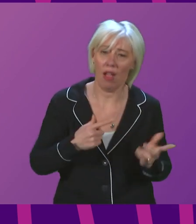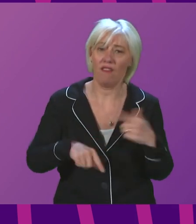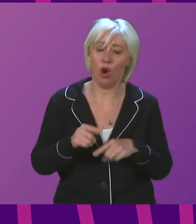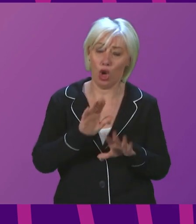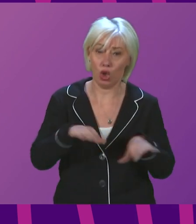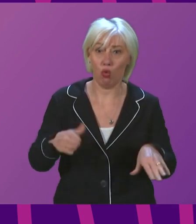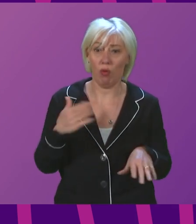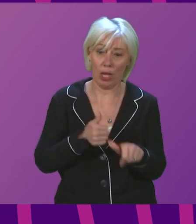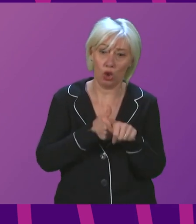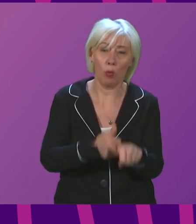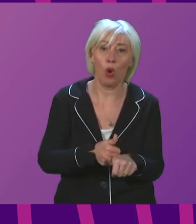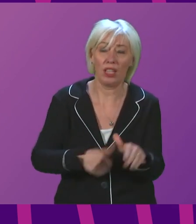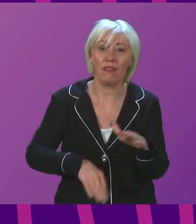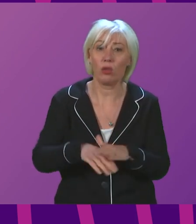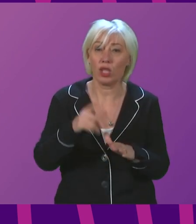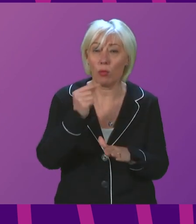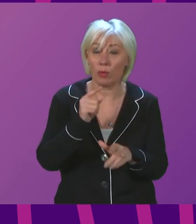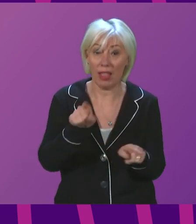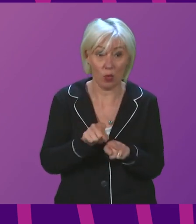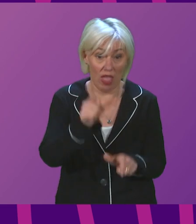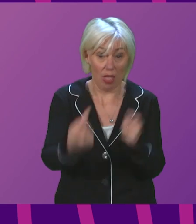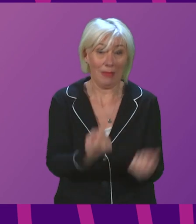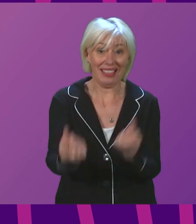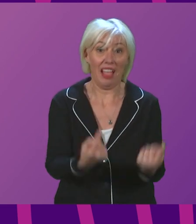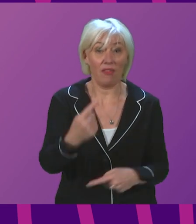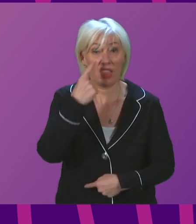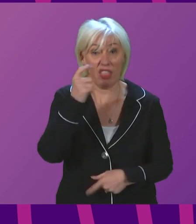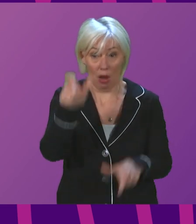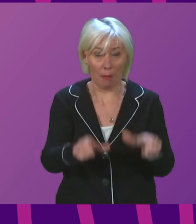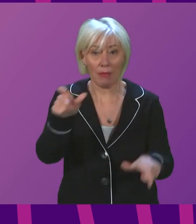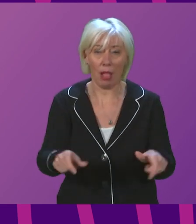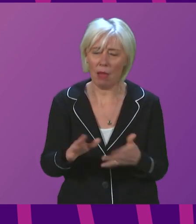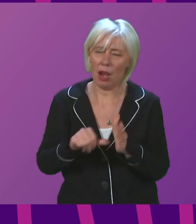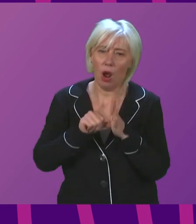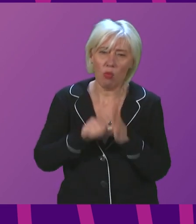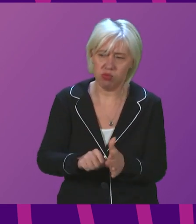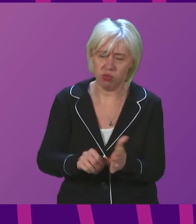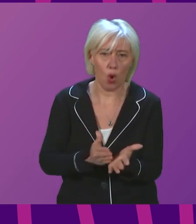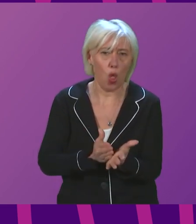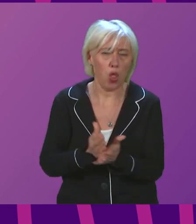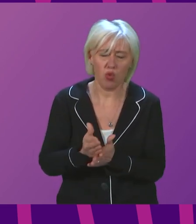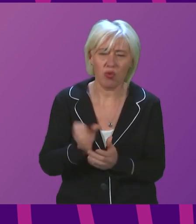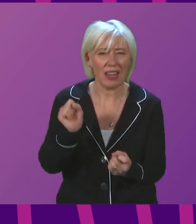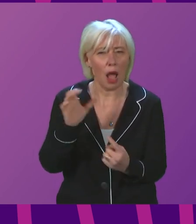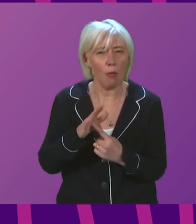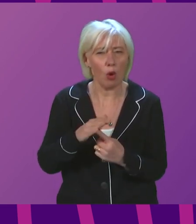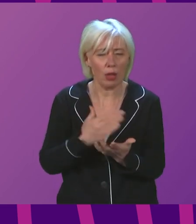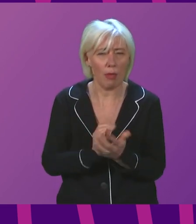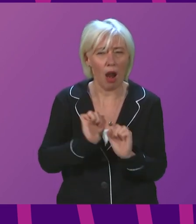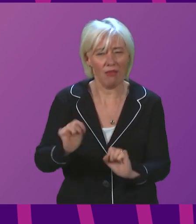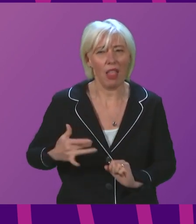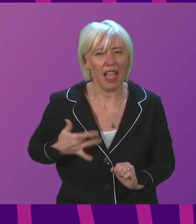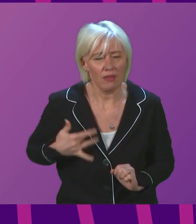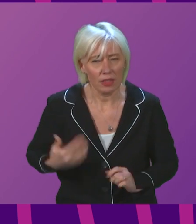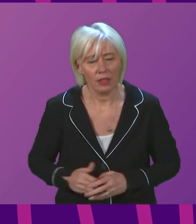and indeed to children and young people themselves for the tough times that they continue to endure at such an important stage of their